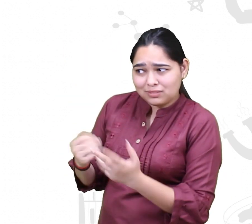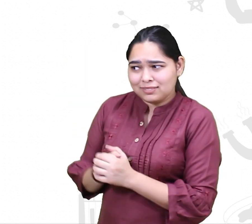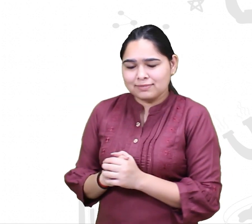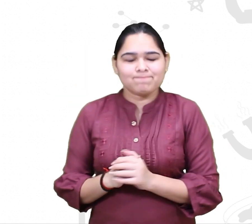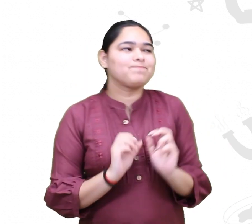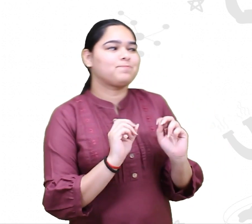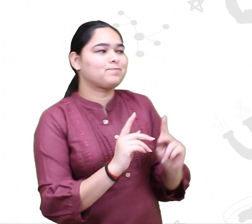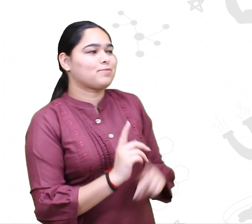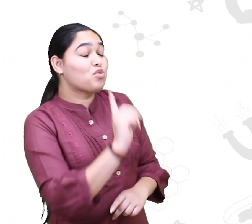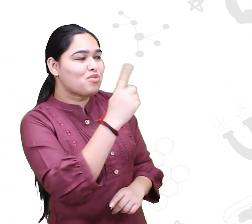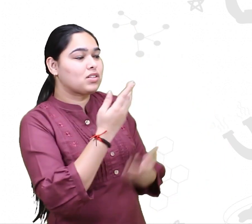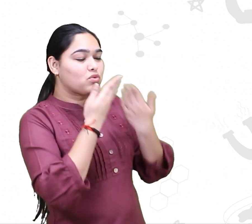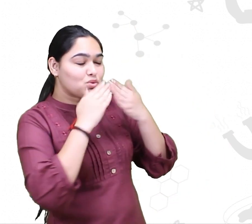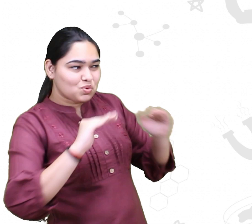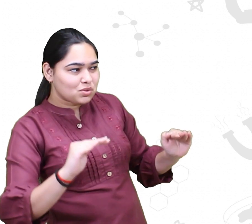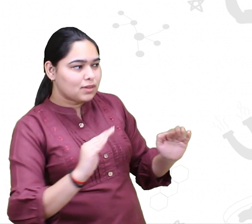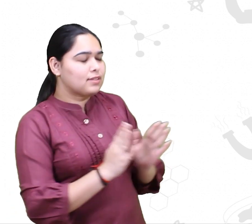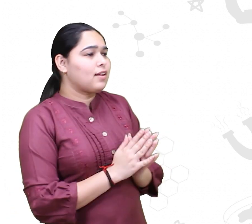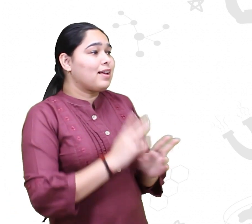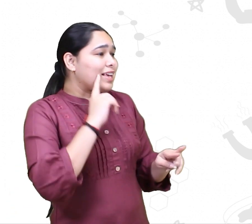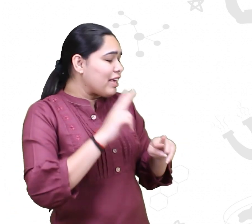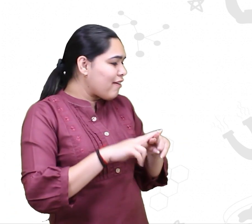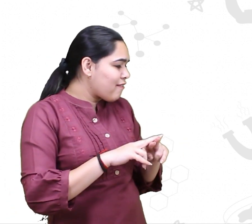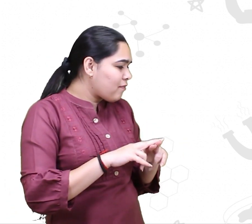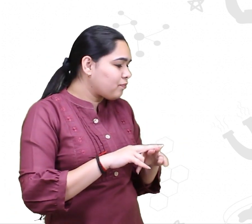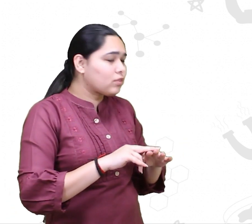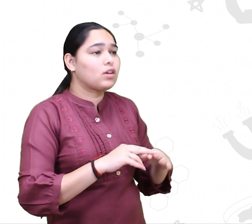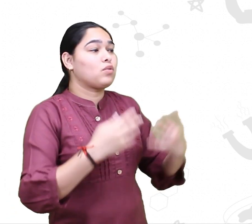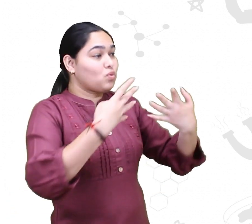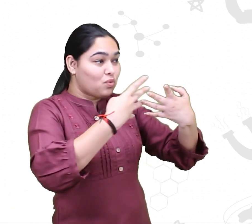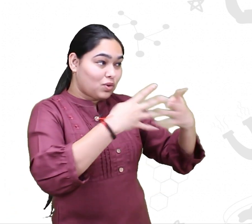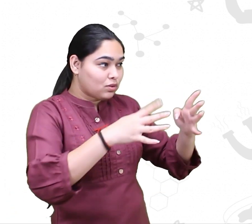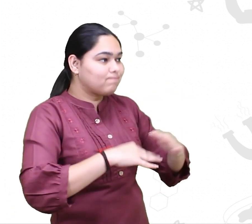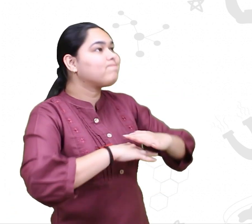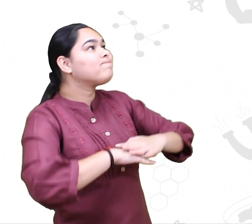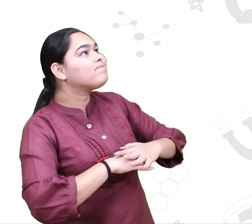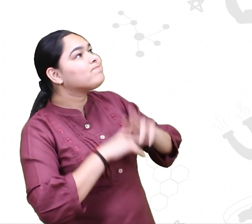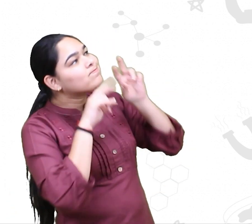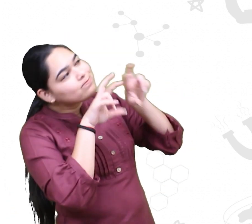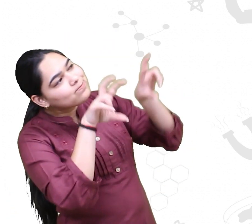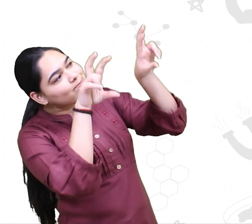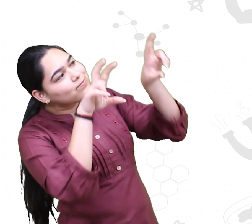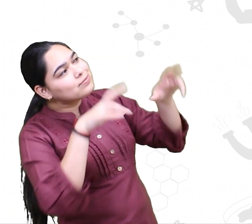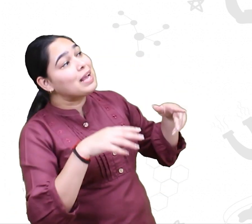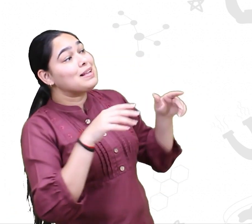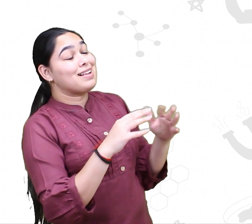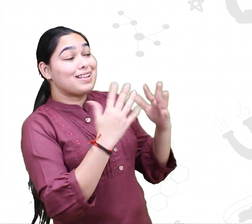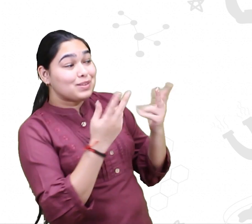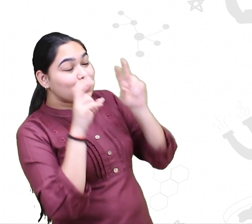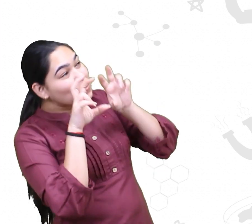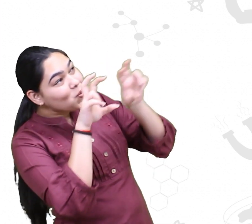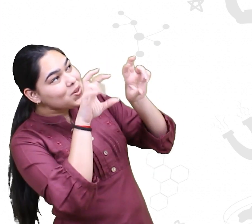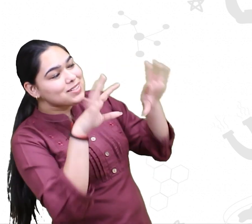For students, don't feel guilty of gazing. If you're a gazer, watch through the window when the class is